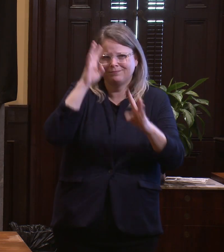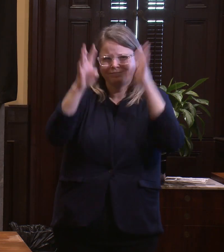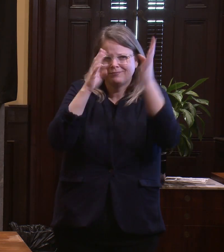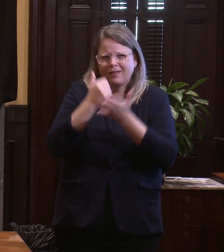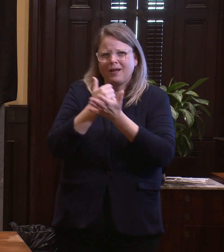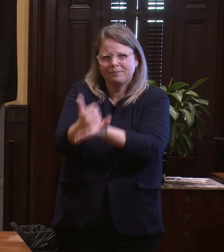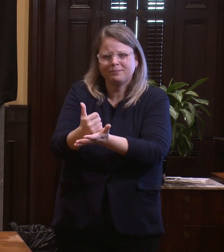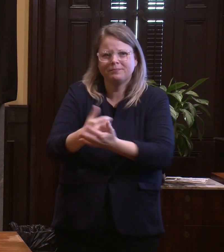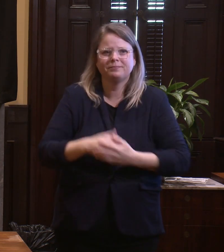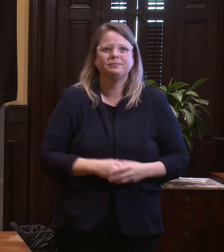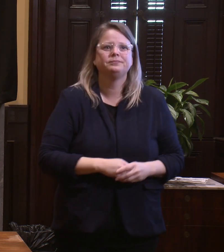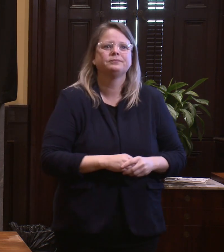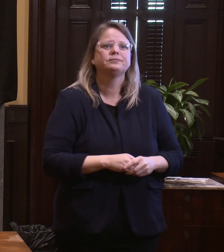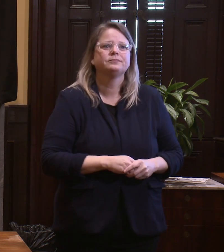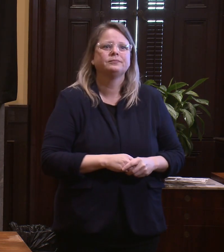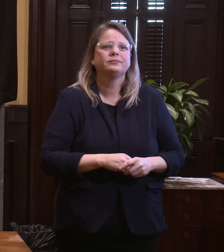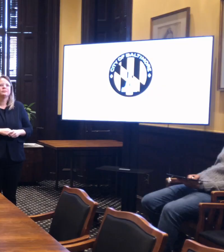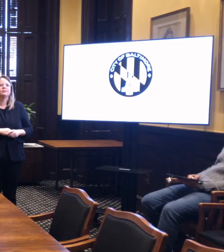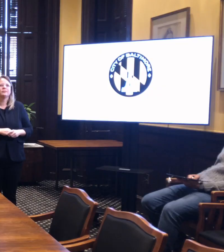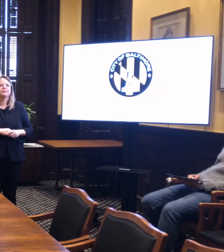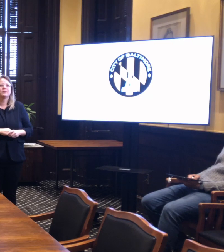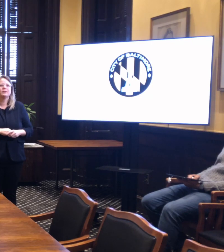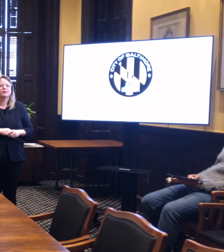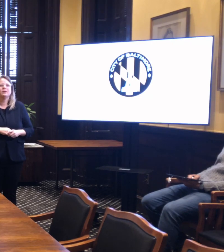provide more details on the plan.